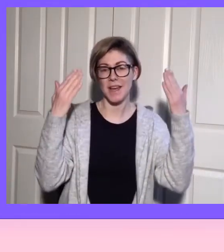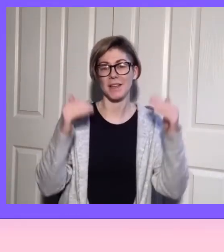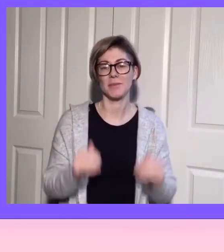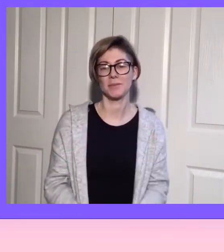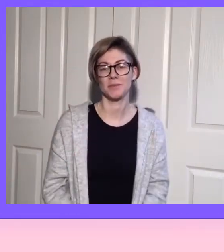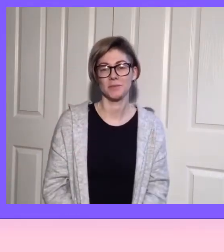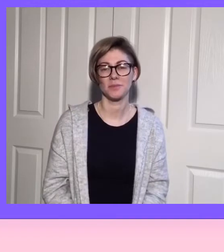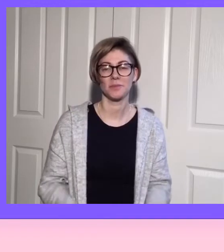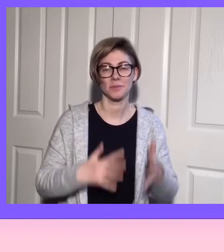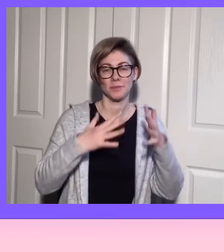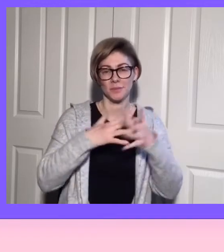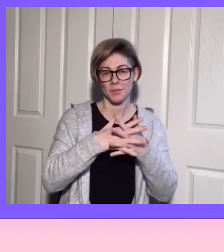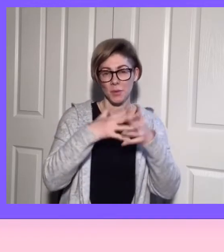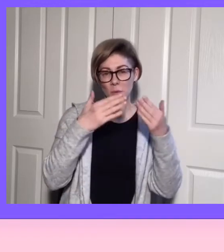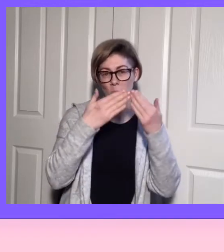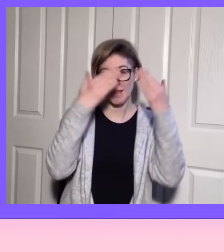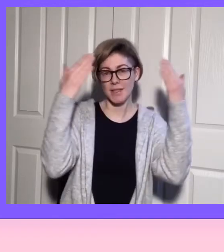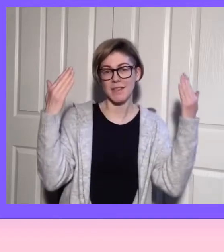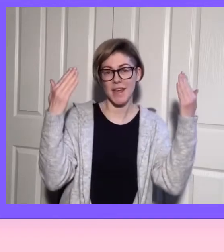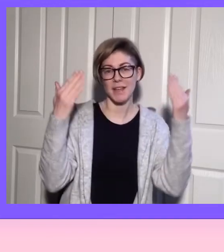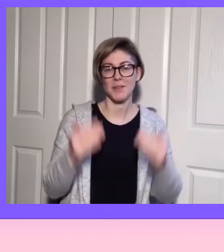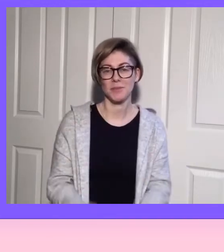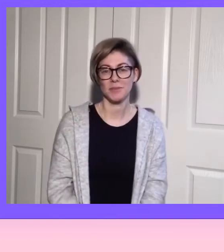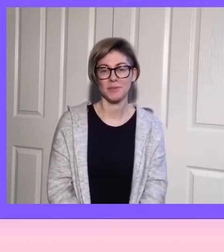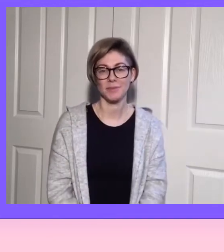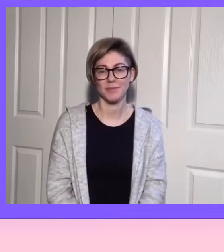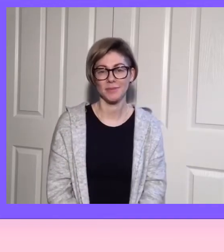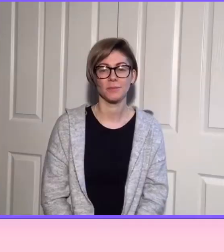Wednesday, Wednesday